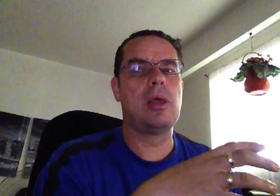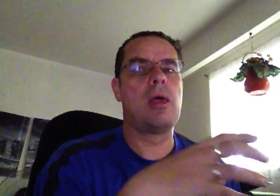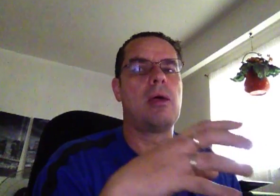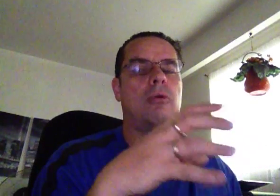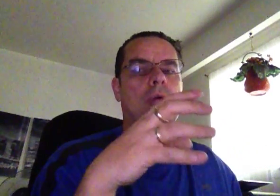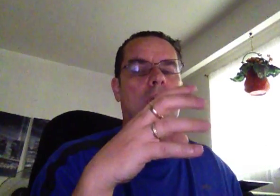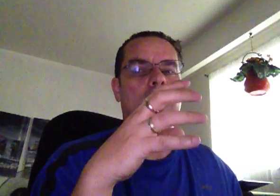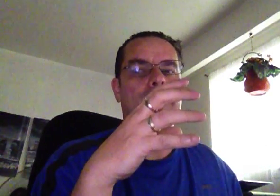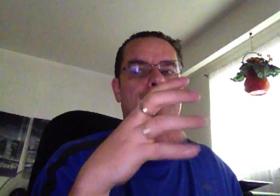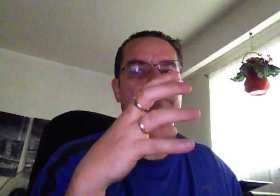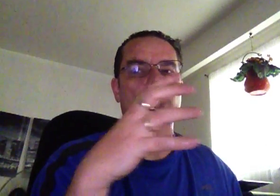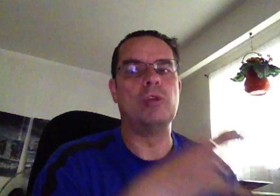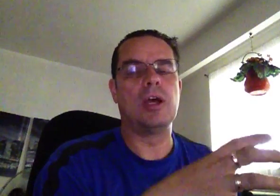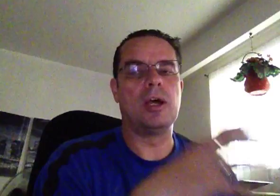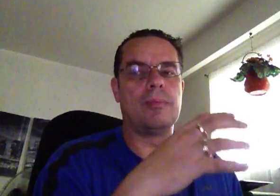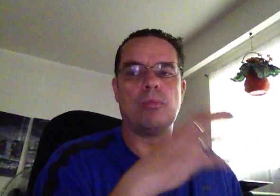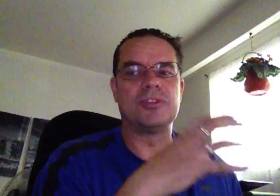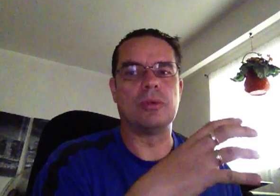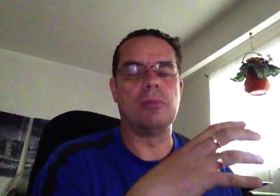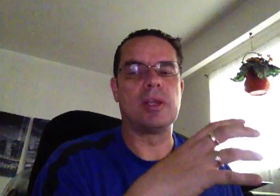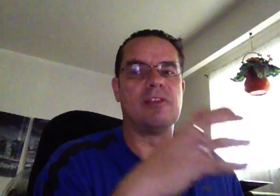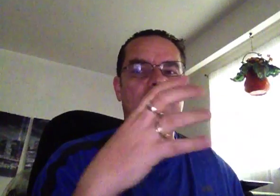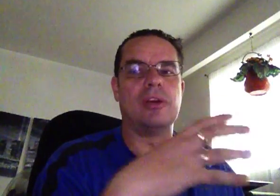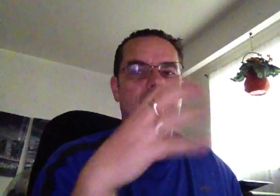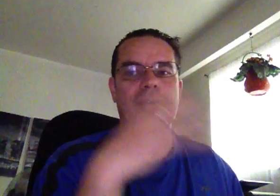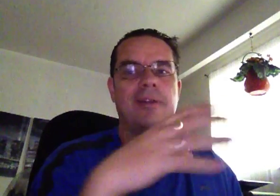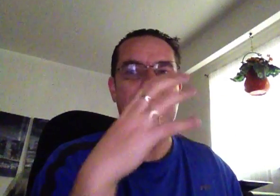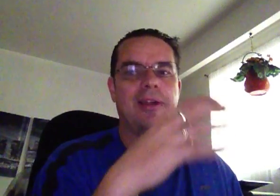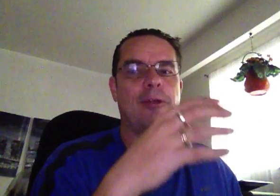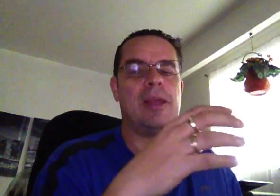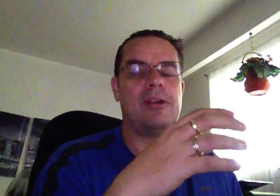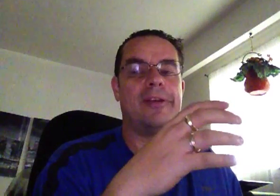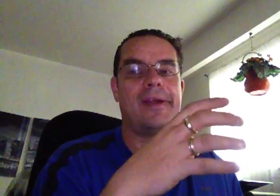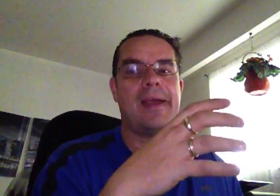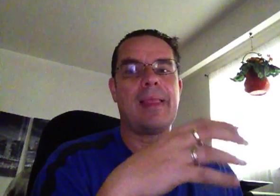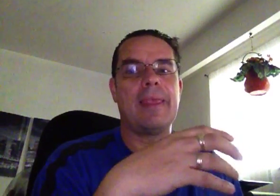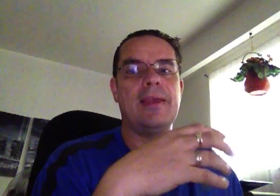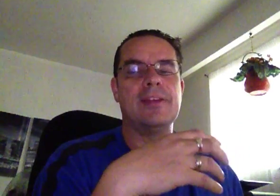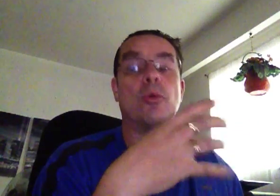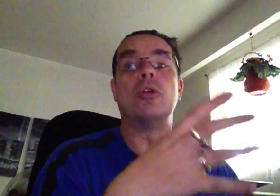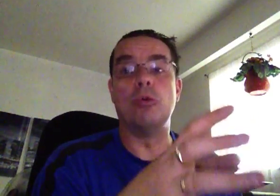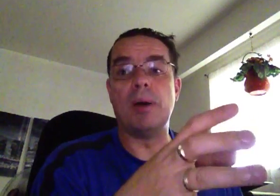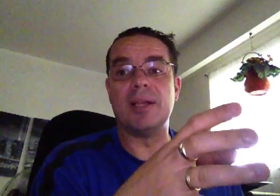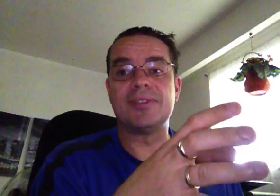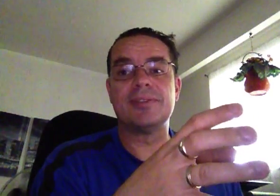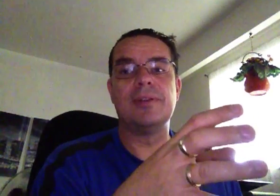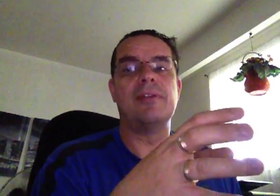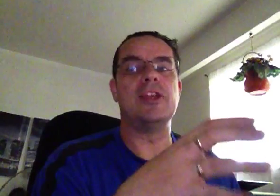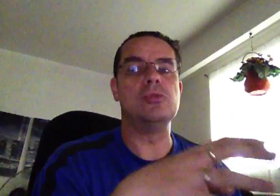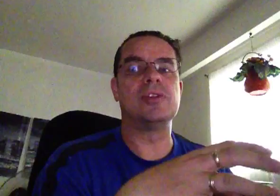what's the word I'm looking for? Help me out here. It's more robust than using